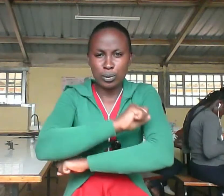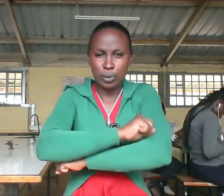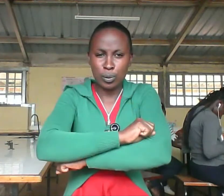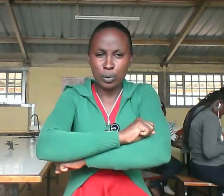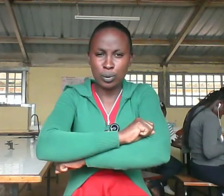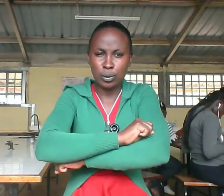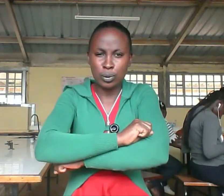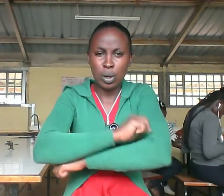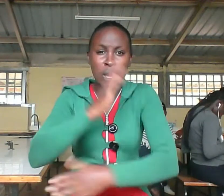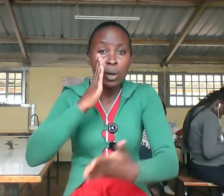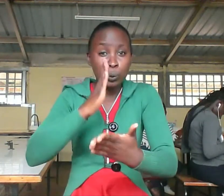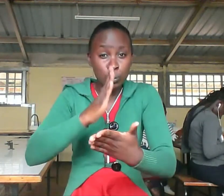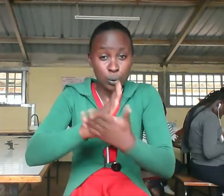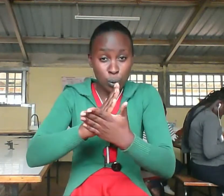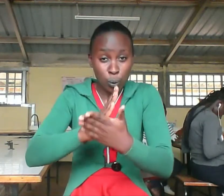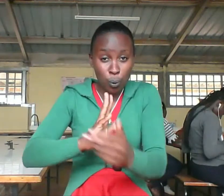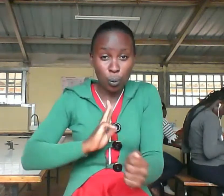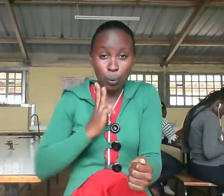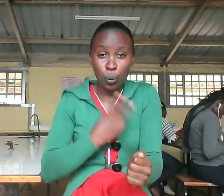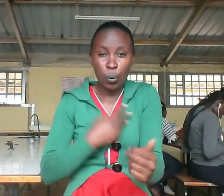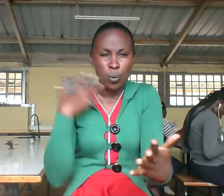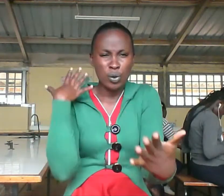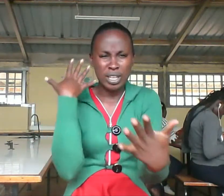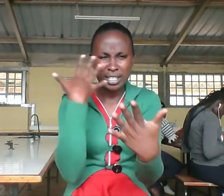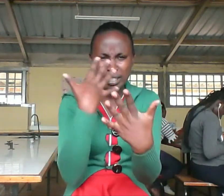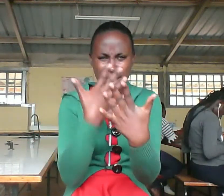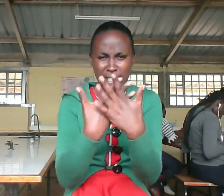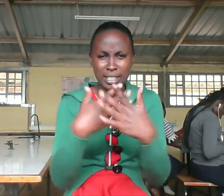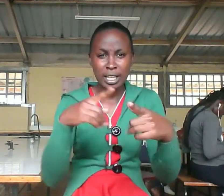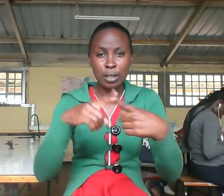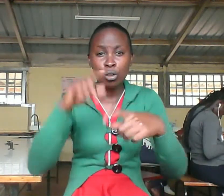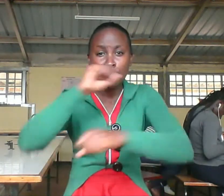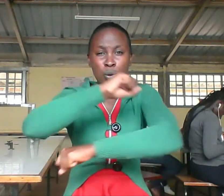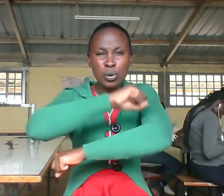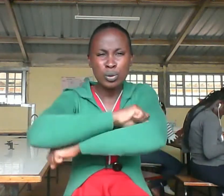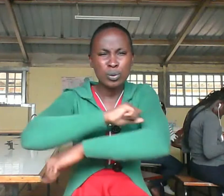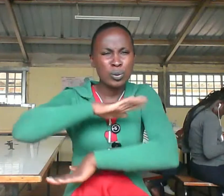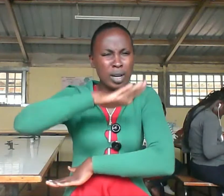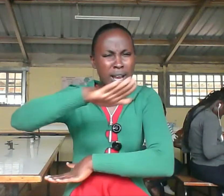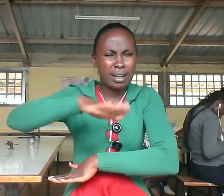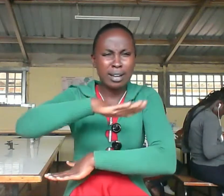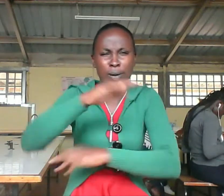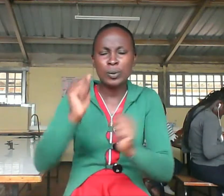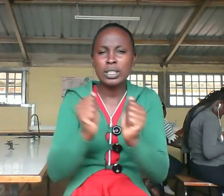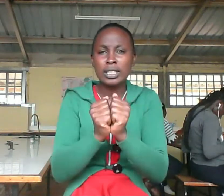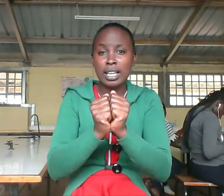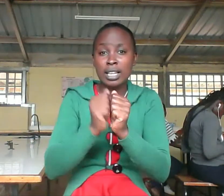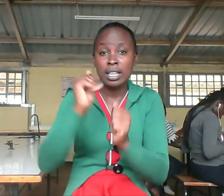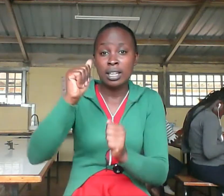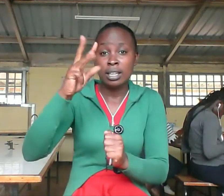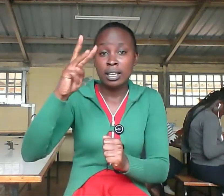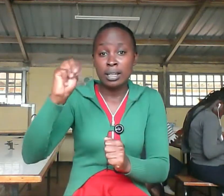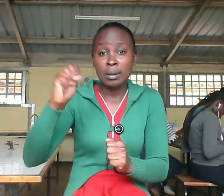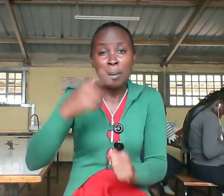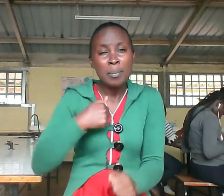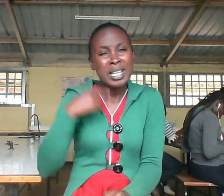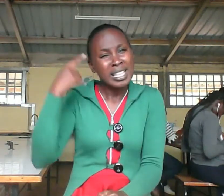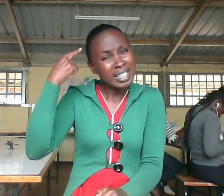arrived at school around 10 a.m telling my mind i don't